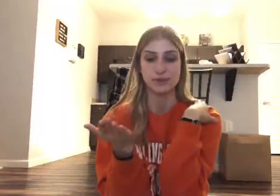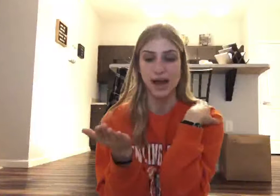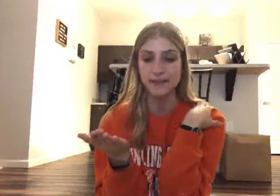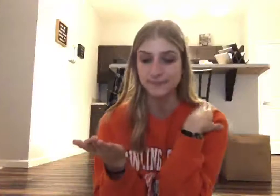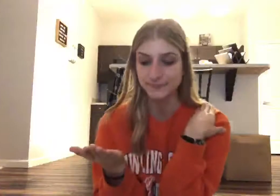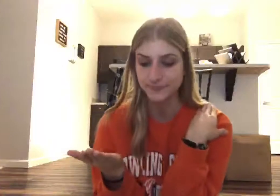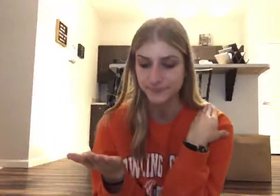okay?